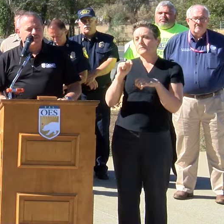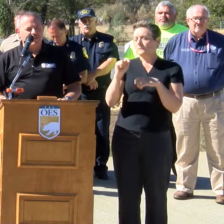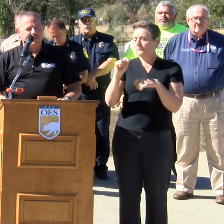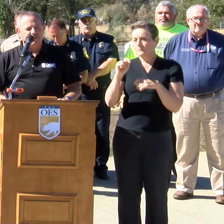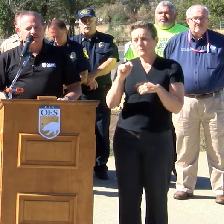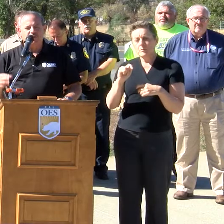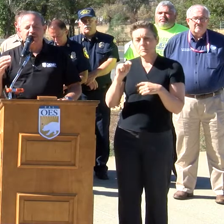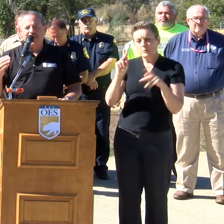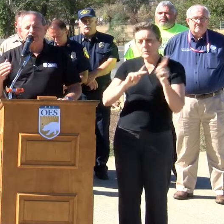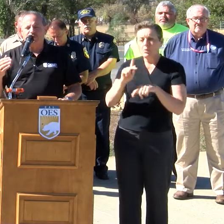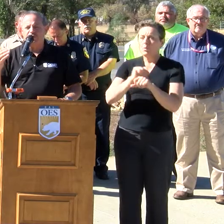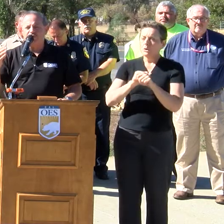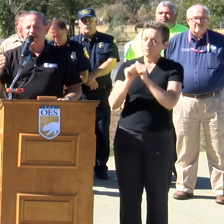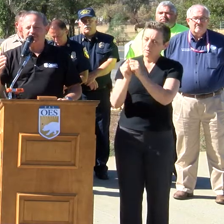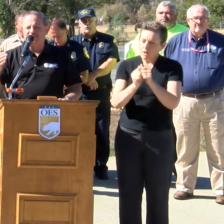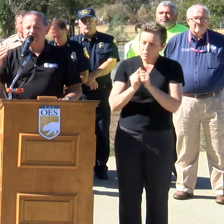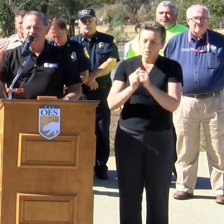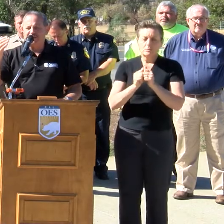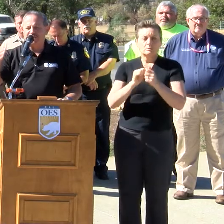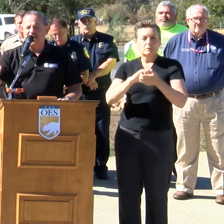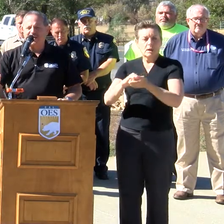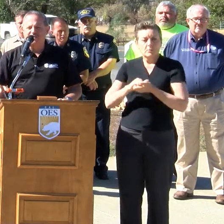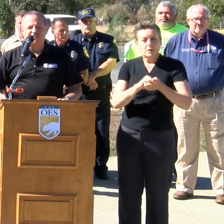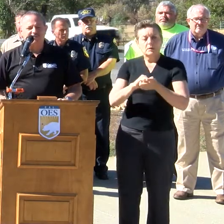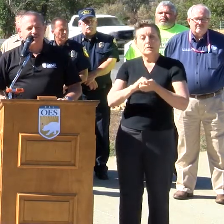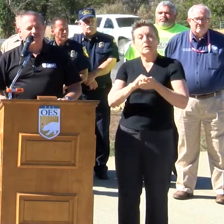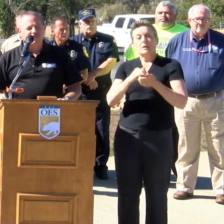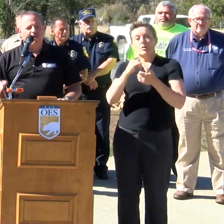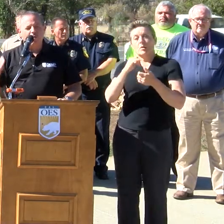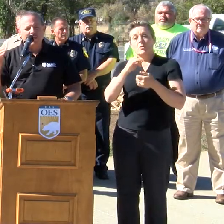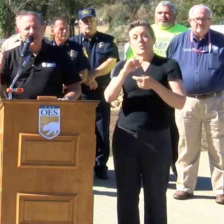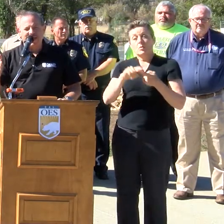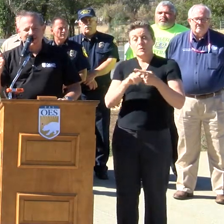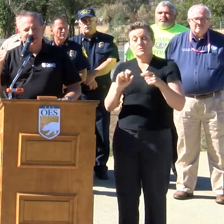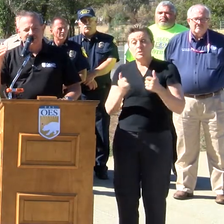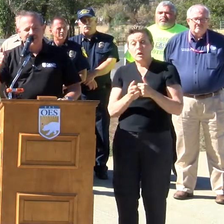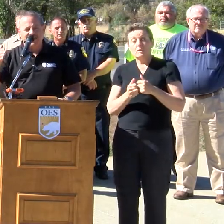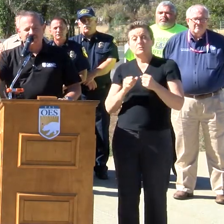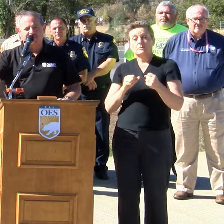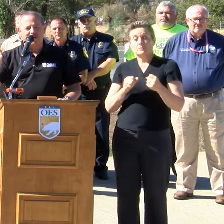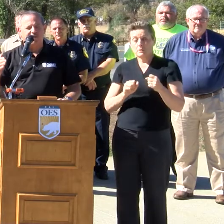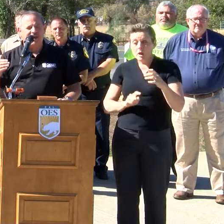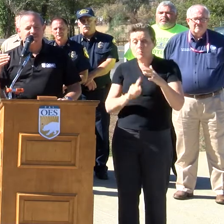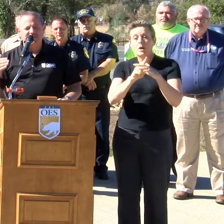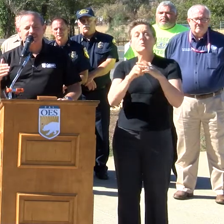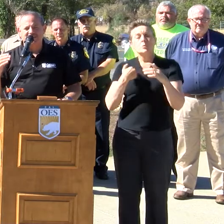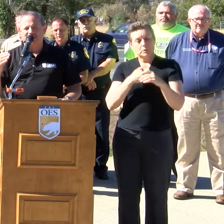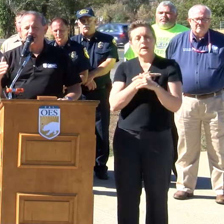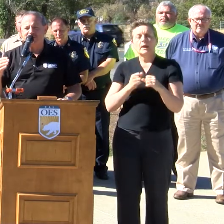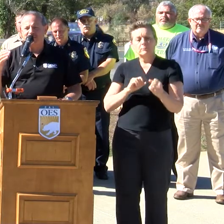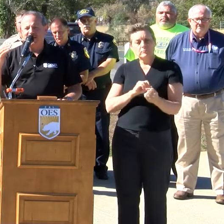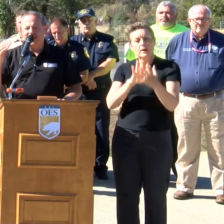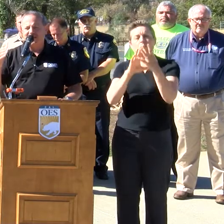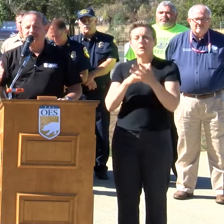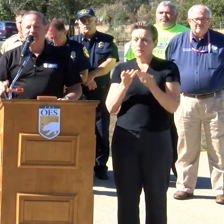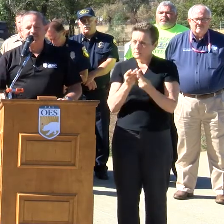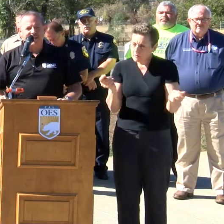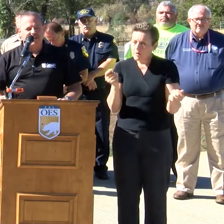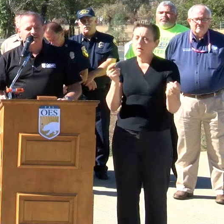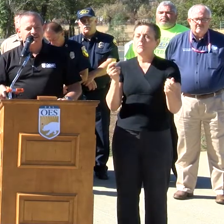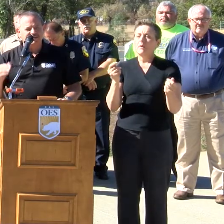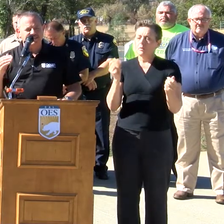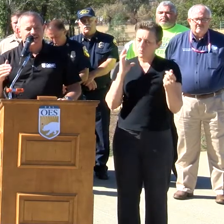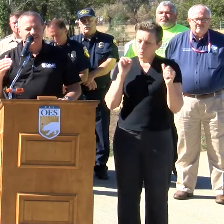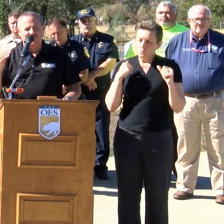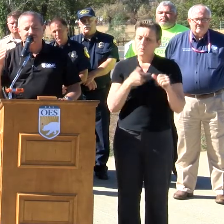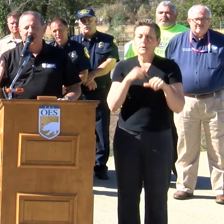of the county to be able to address the challenges in front of us. We can make this better. I've seen it time and time